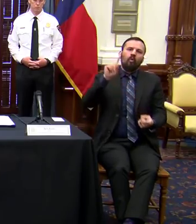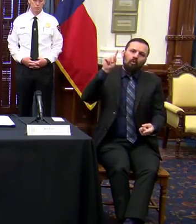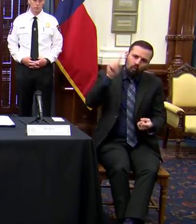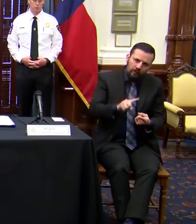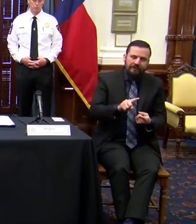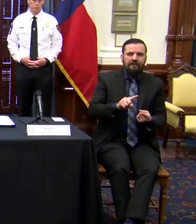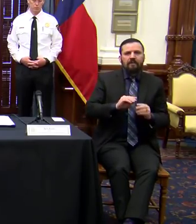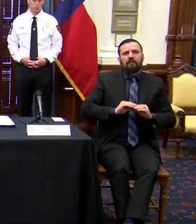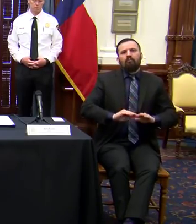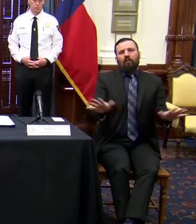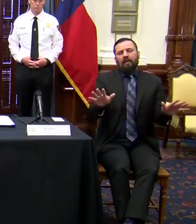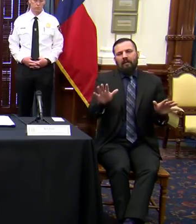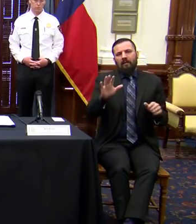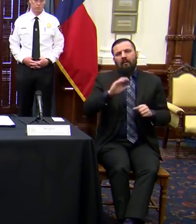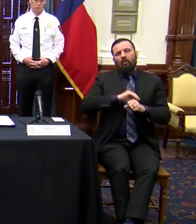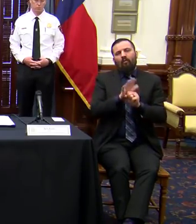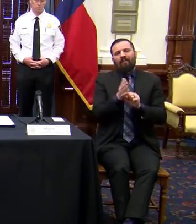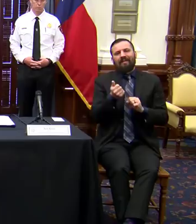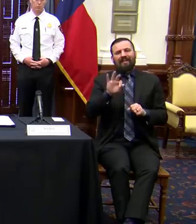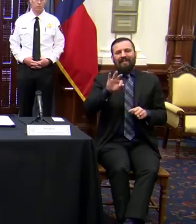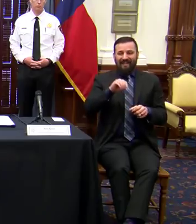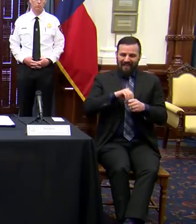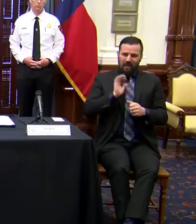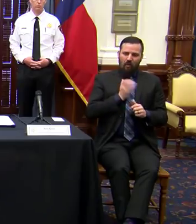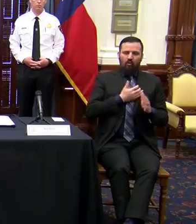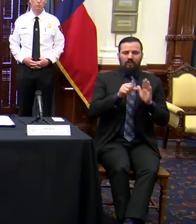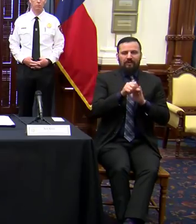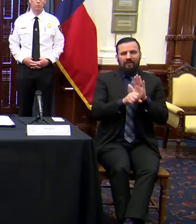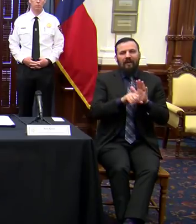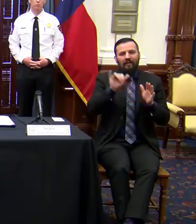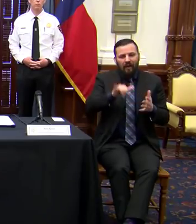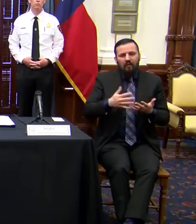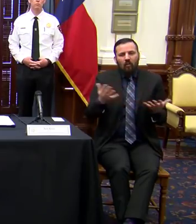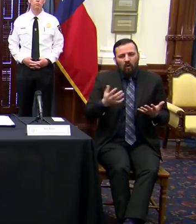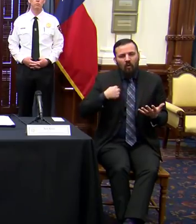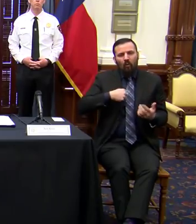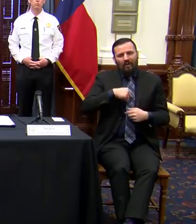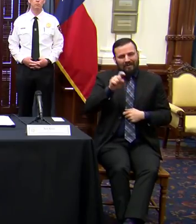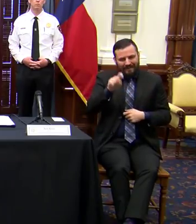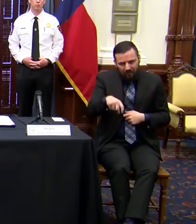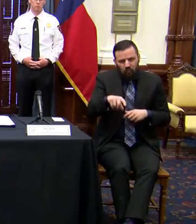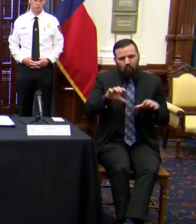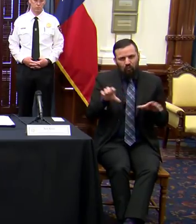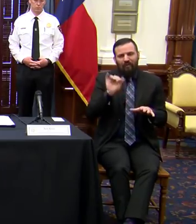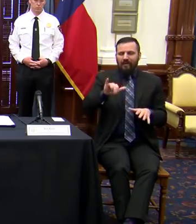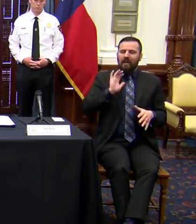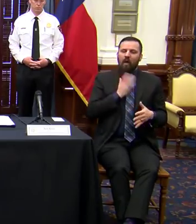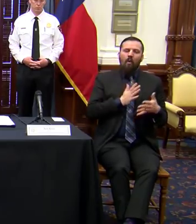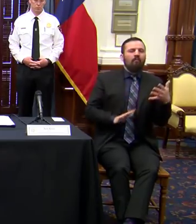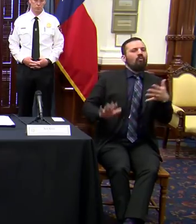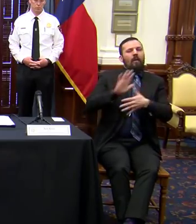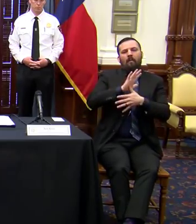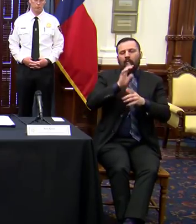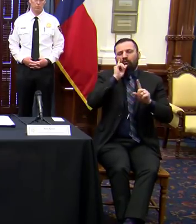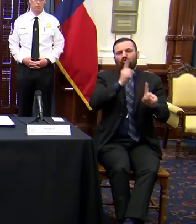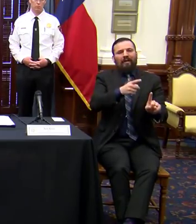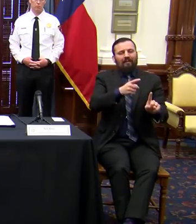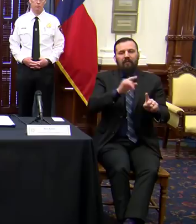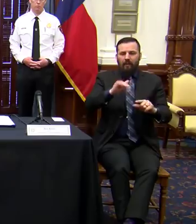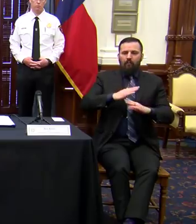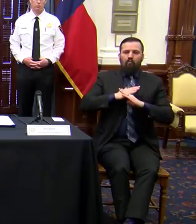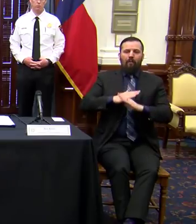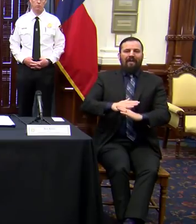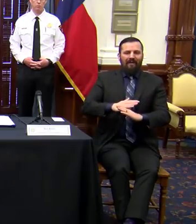the spread of COVID-19 in our state. That is what we need to do. That is the primary objective, is that preventive